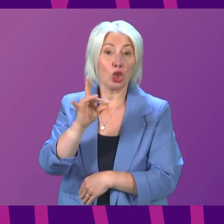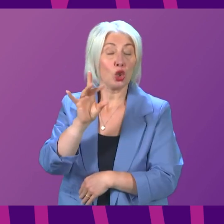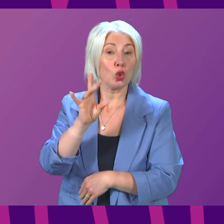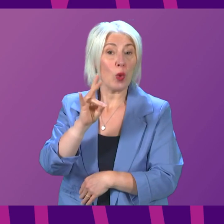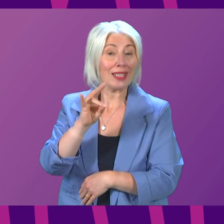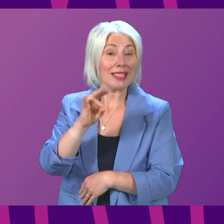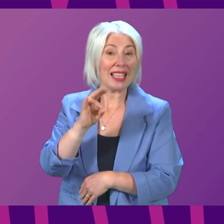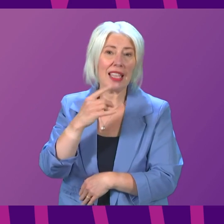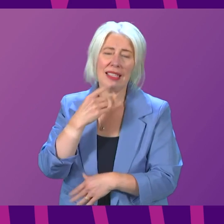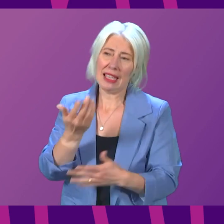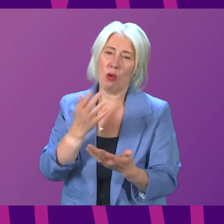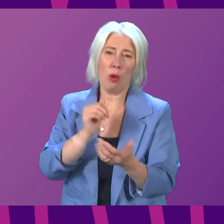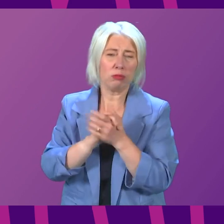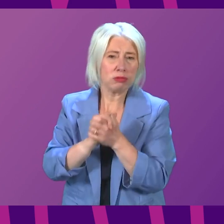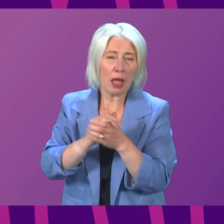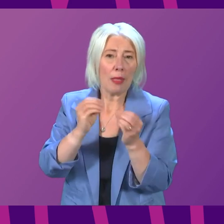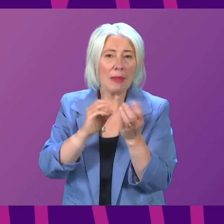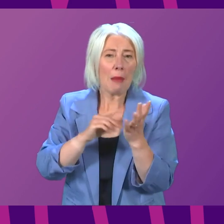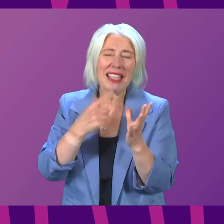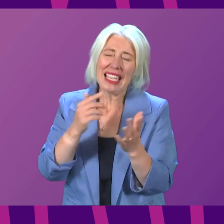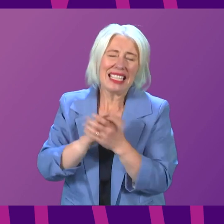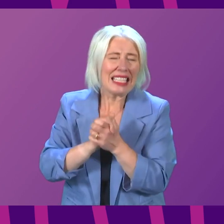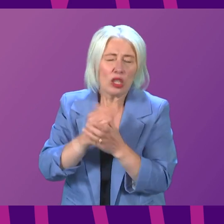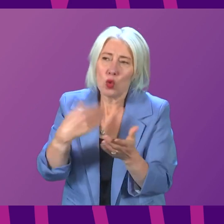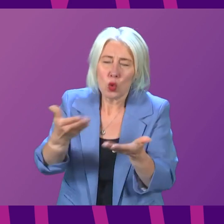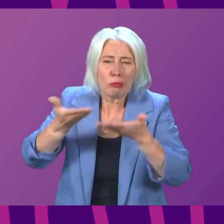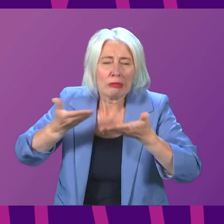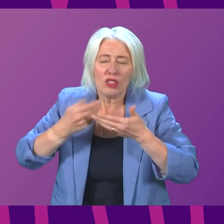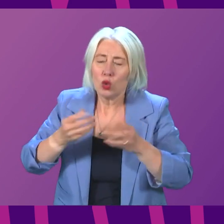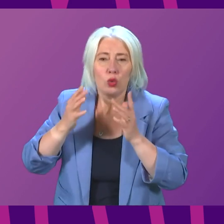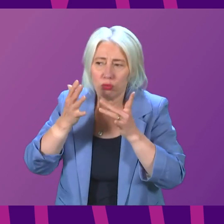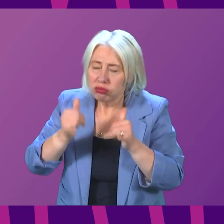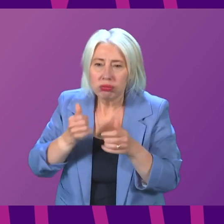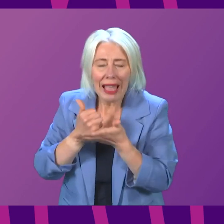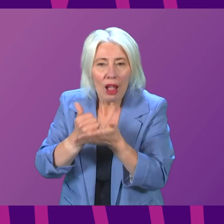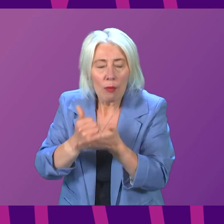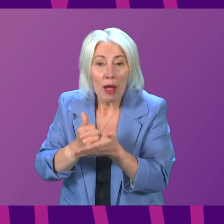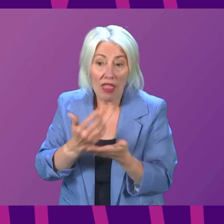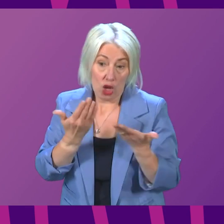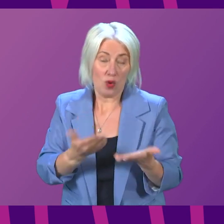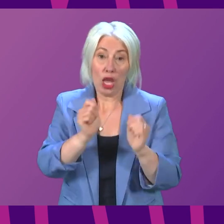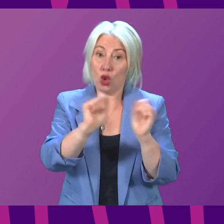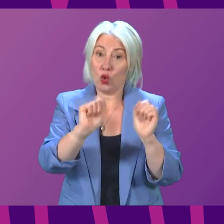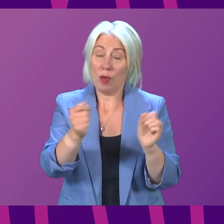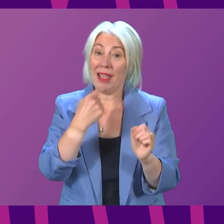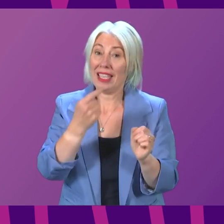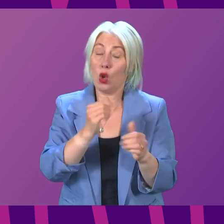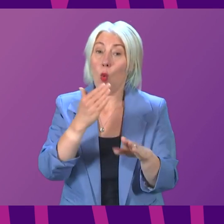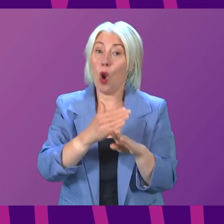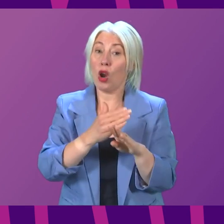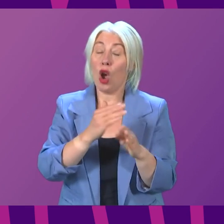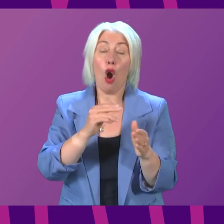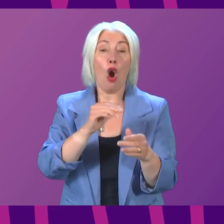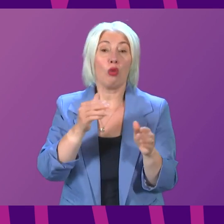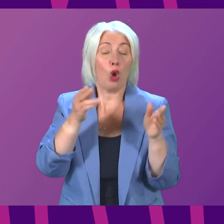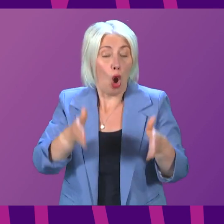for the tools to make the health service work. And today, the front page of the Daily Record has nurses warning that working on hospital wards is like